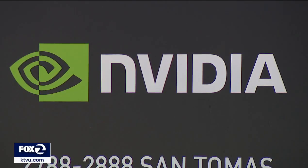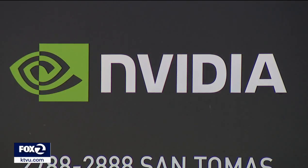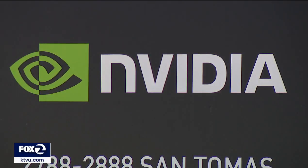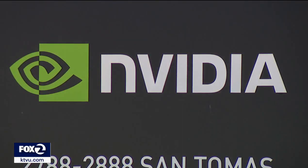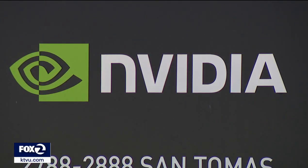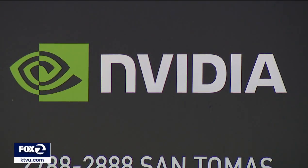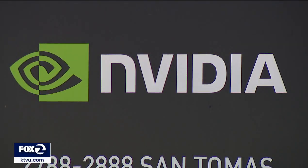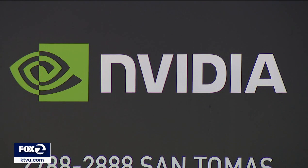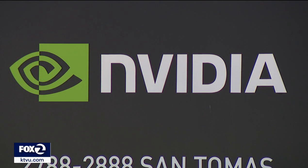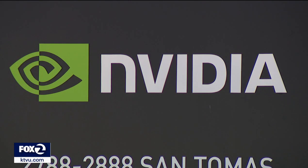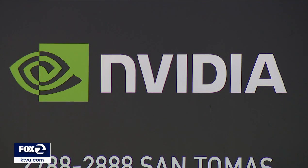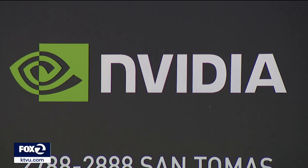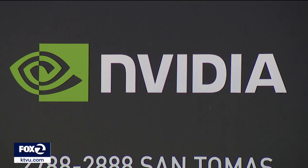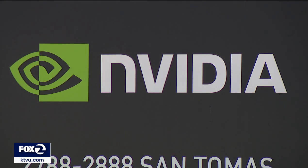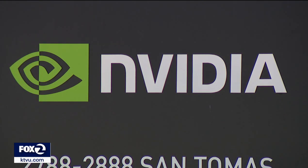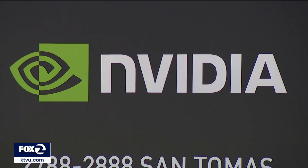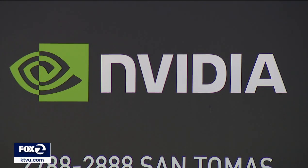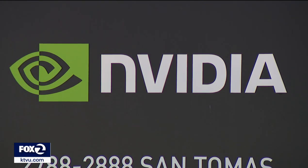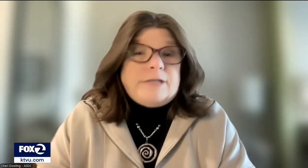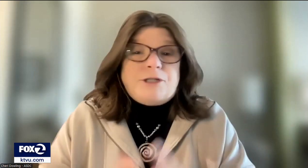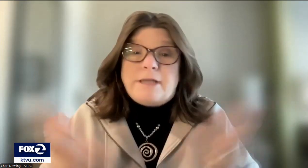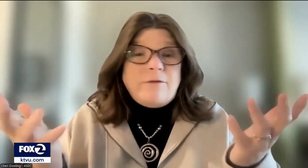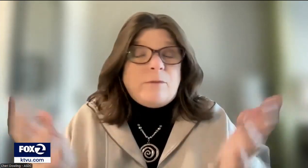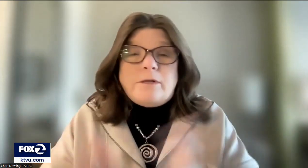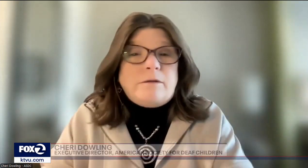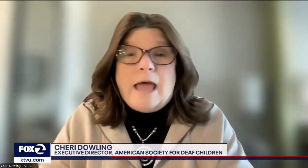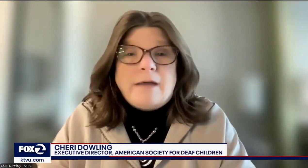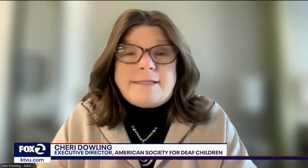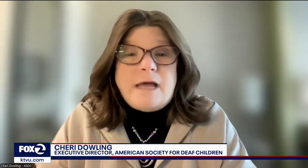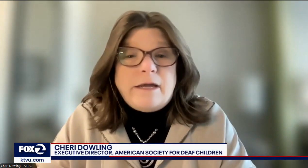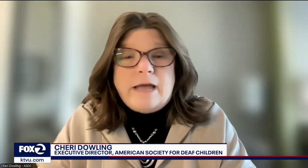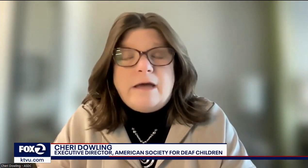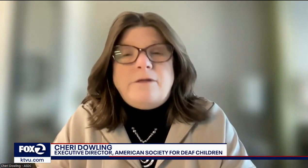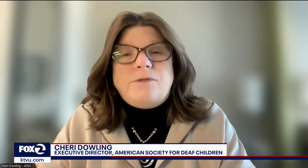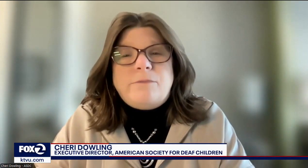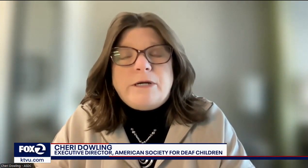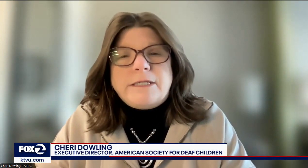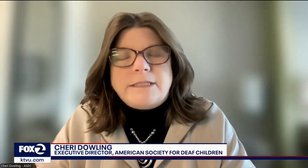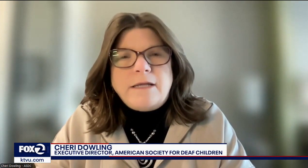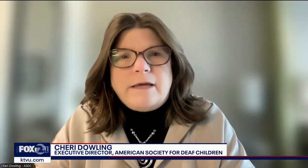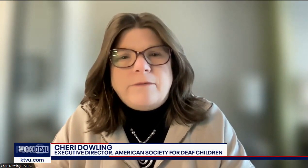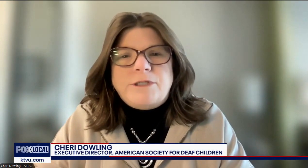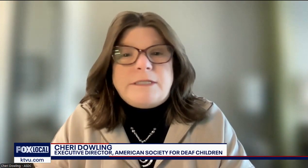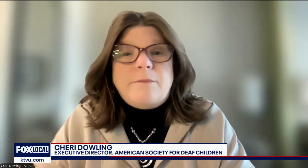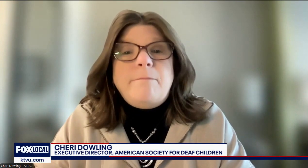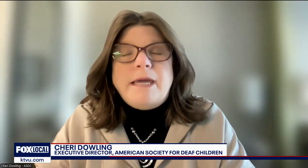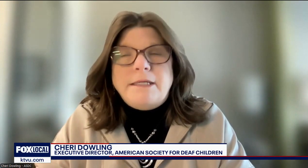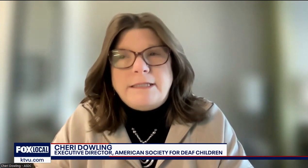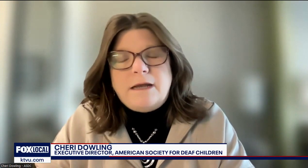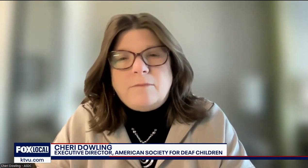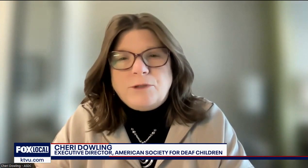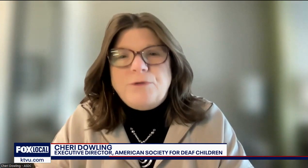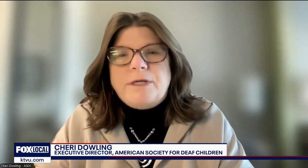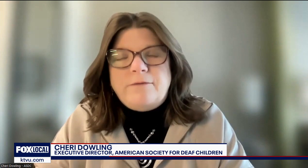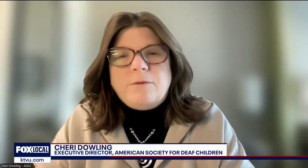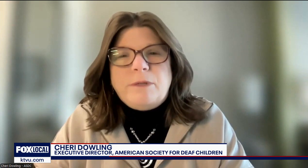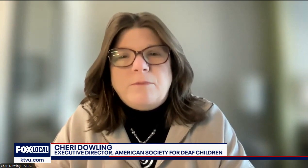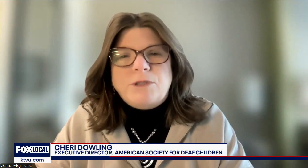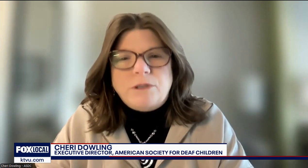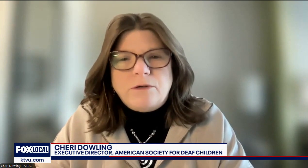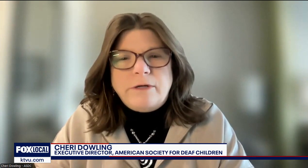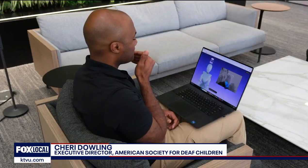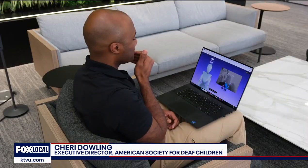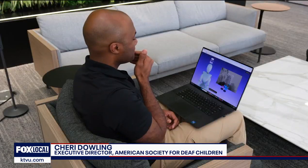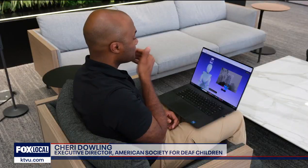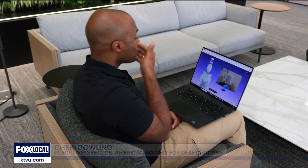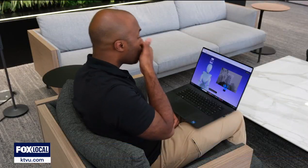partnered with Nvidia on this project it teaches everyone how to sign how American sign language it's an amazing opportunity for people